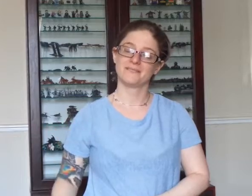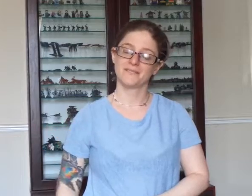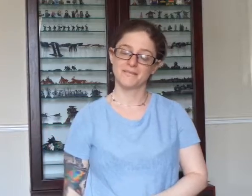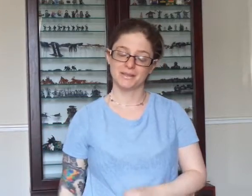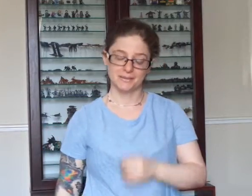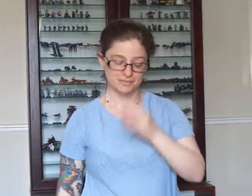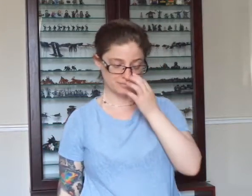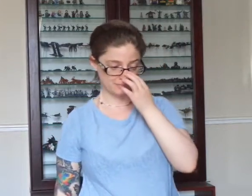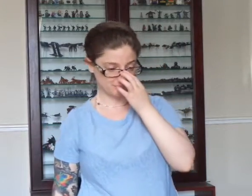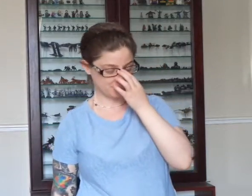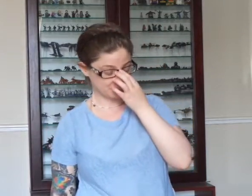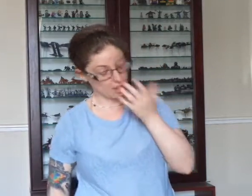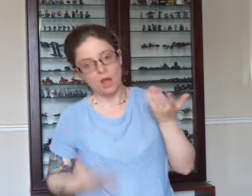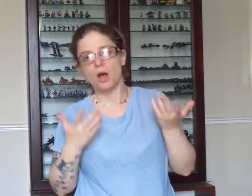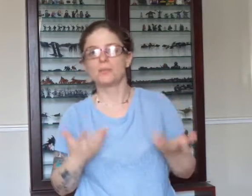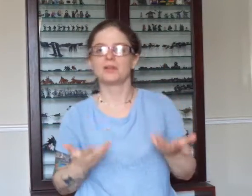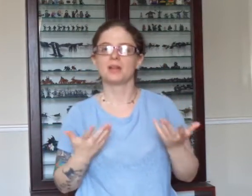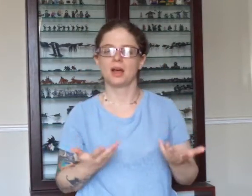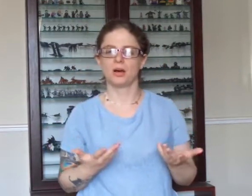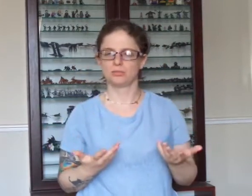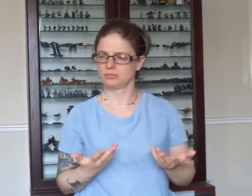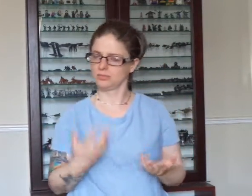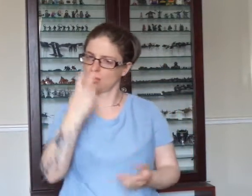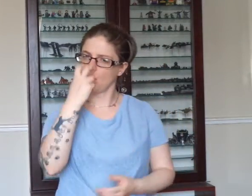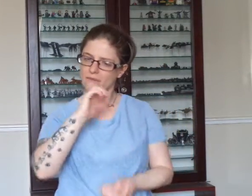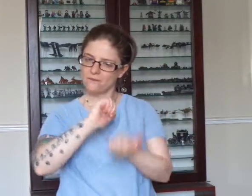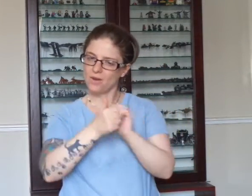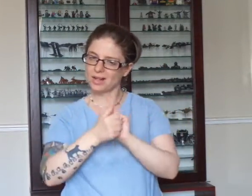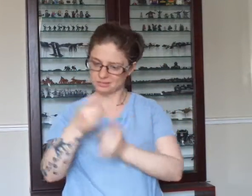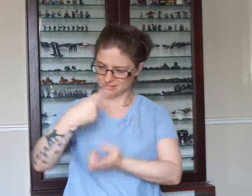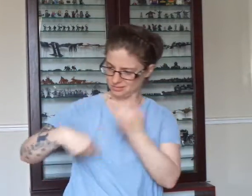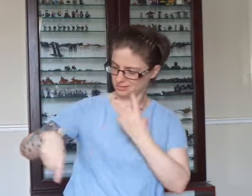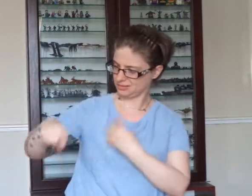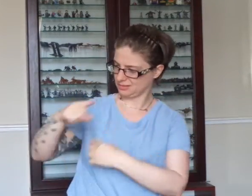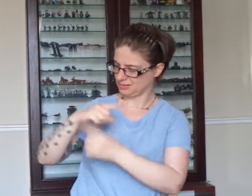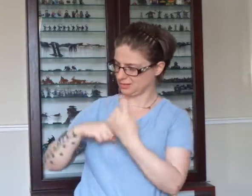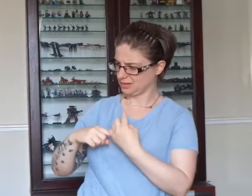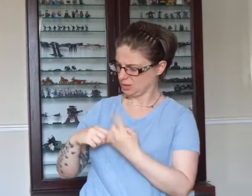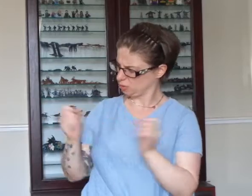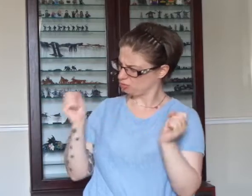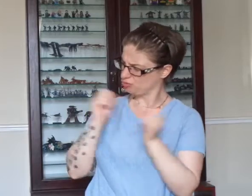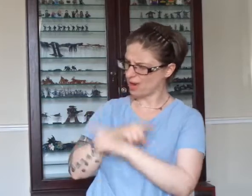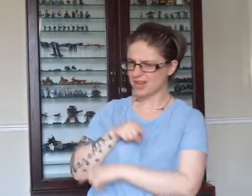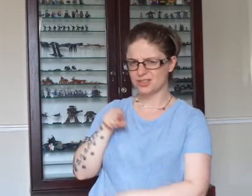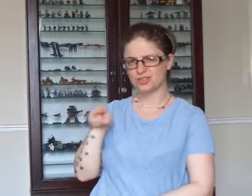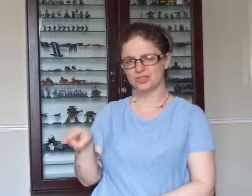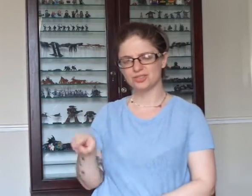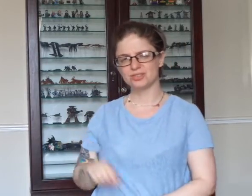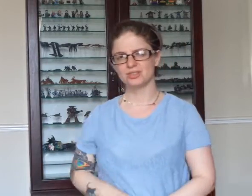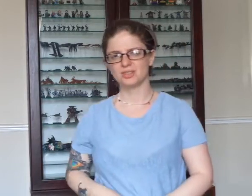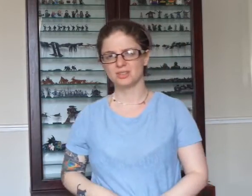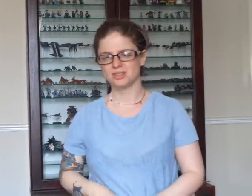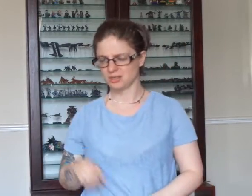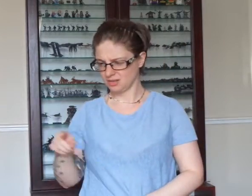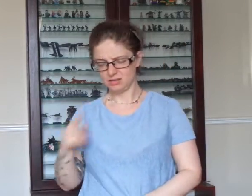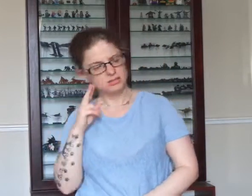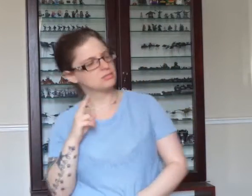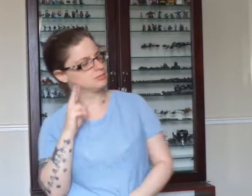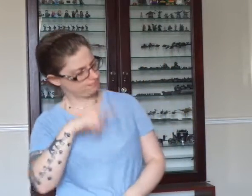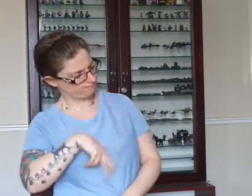Oh, but now, old friends, they're acting strange. And they